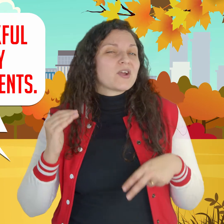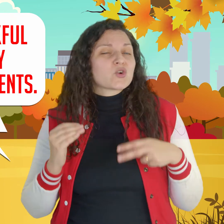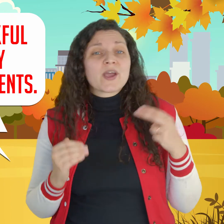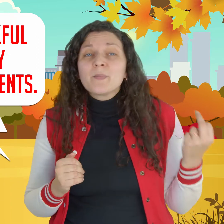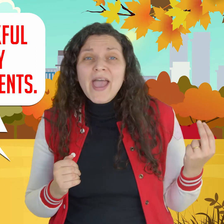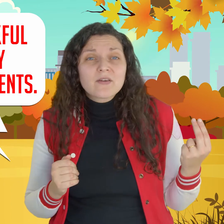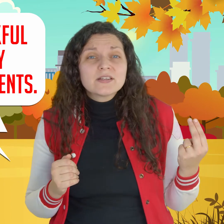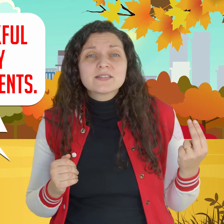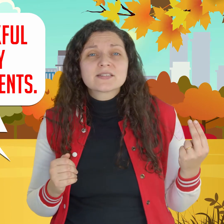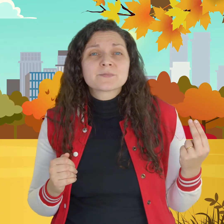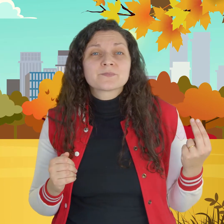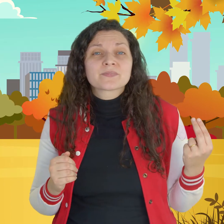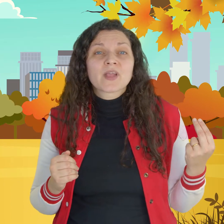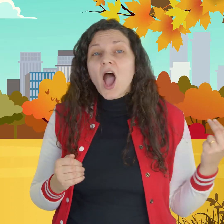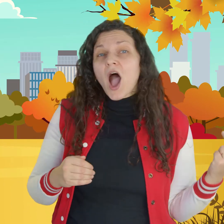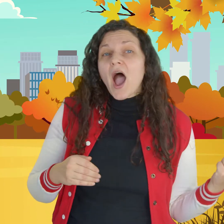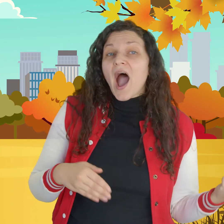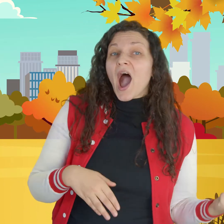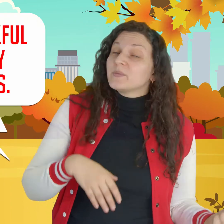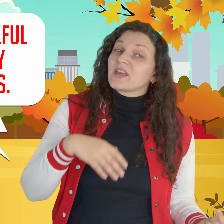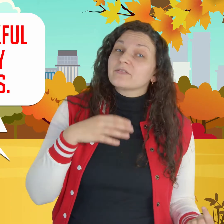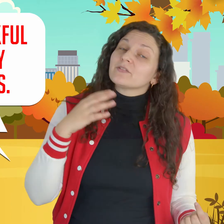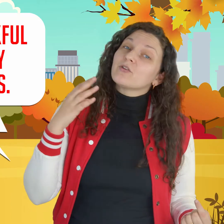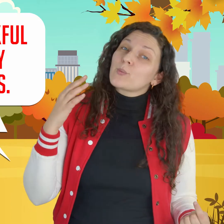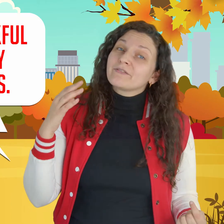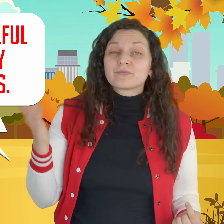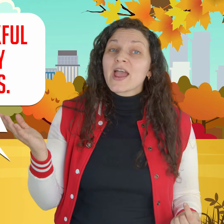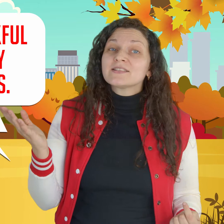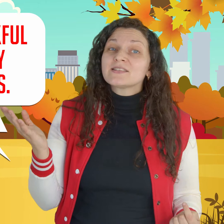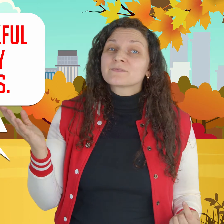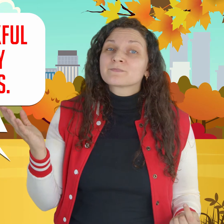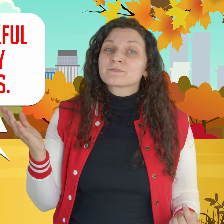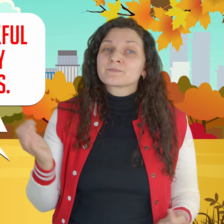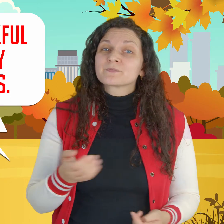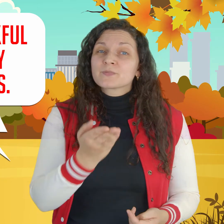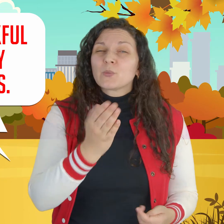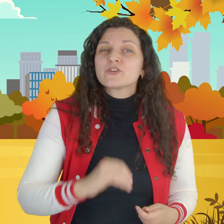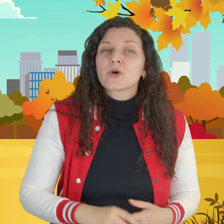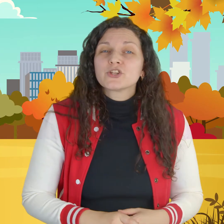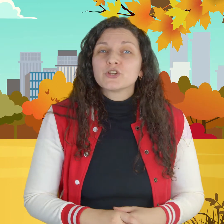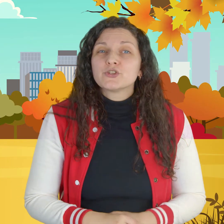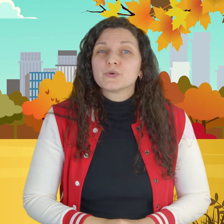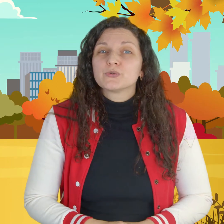my I'm thankful for my friends which one do you choose